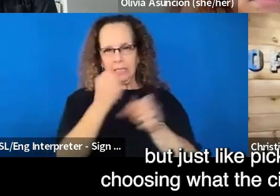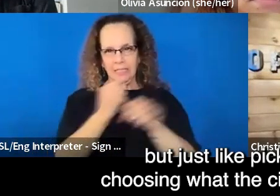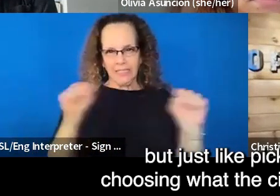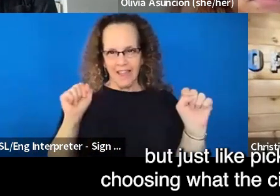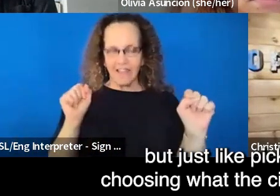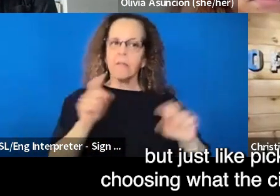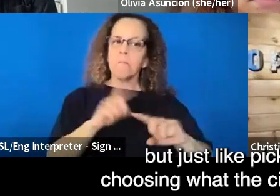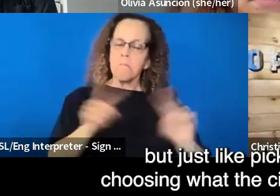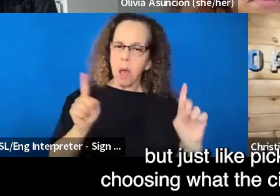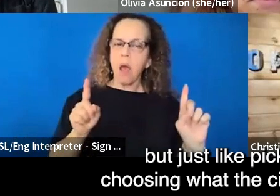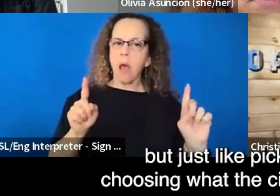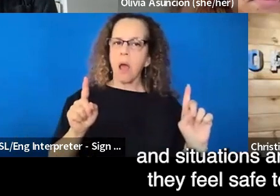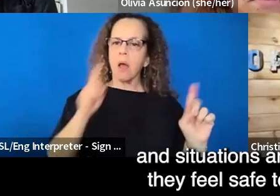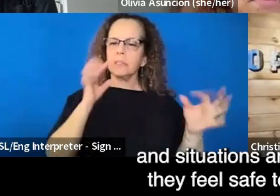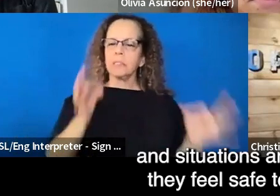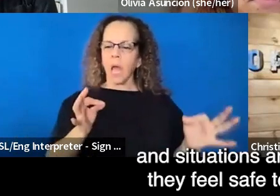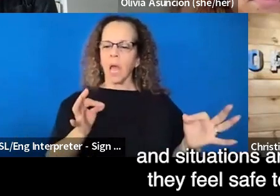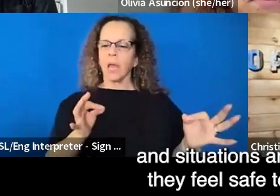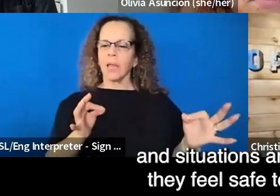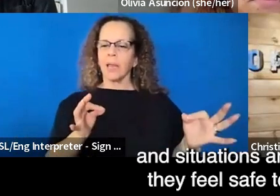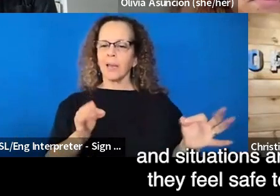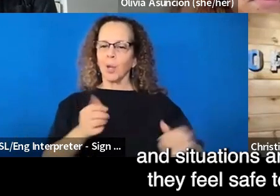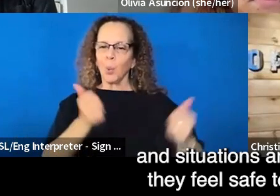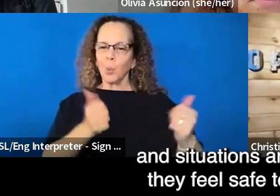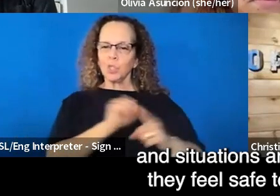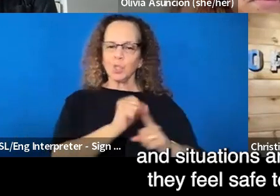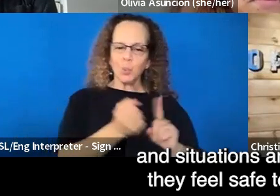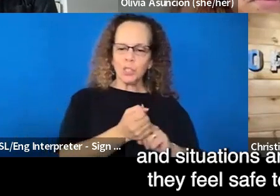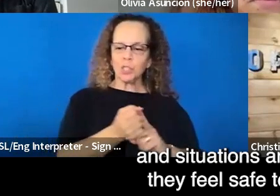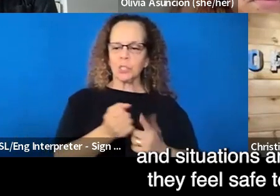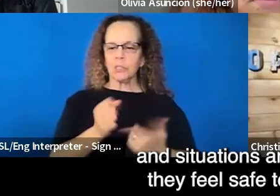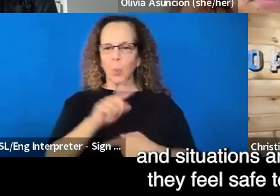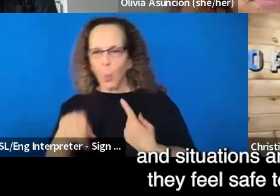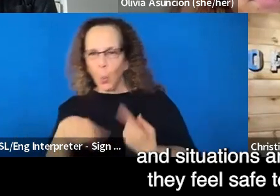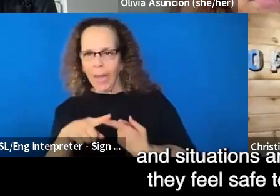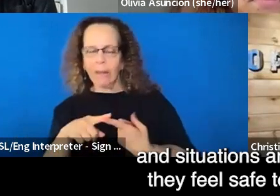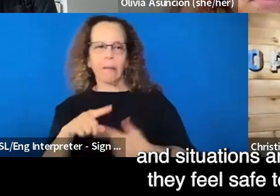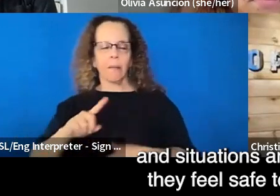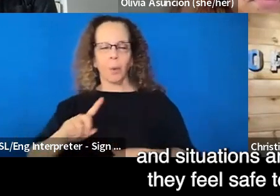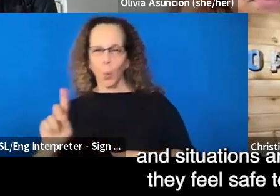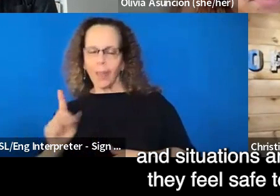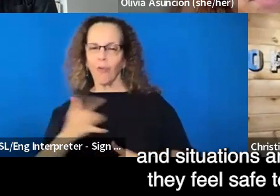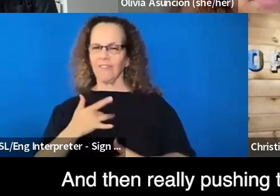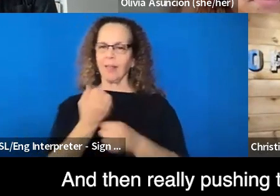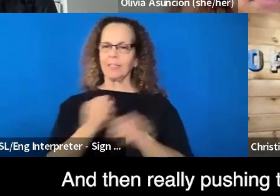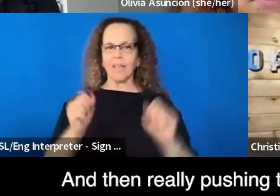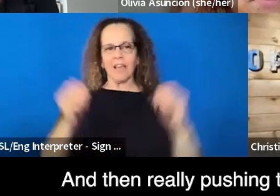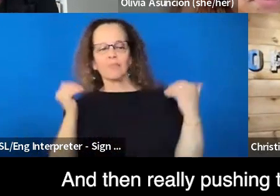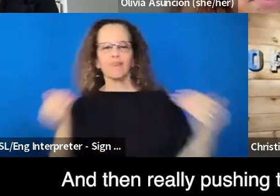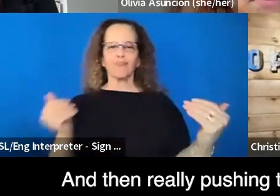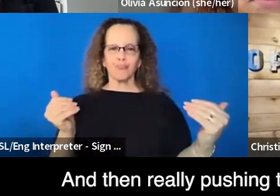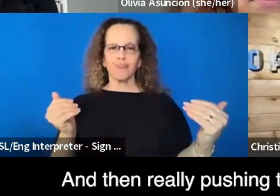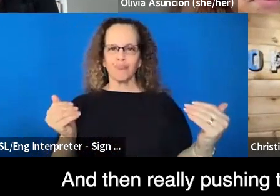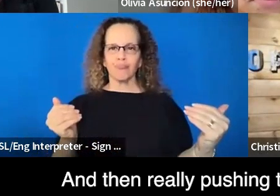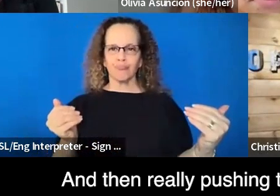what the circumstances and situations are where they feel safe to do so, and then really